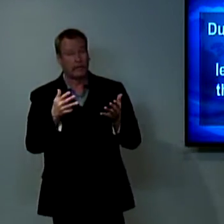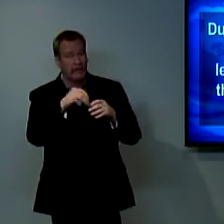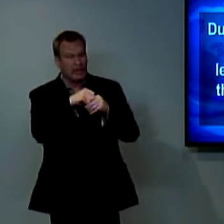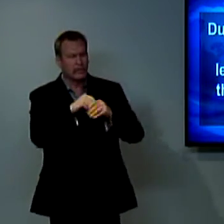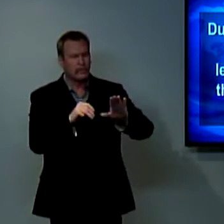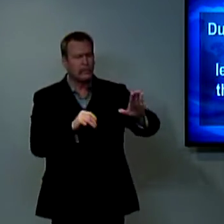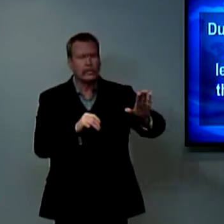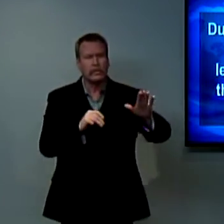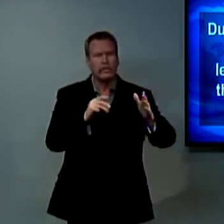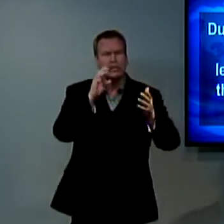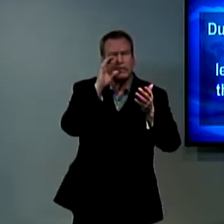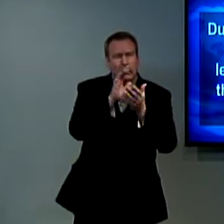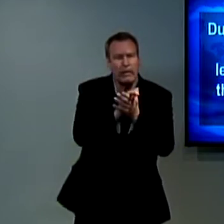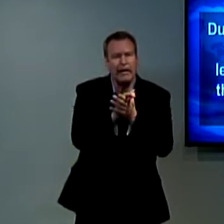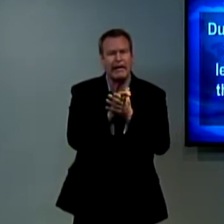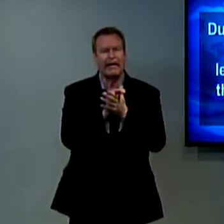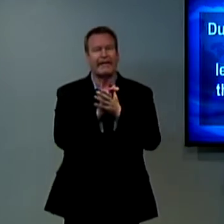So when Paul was there